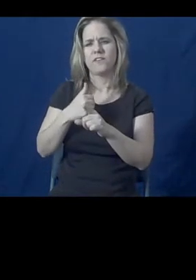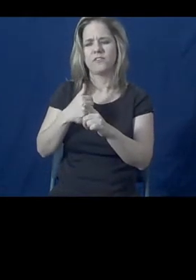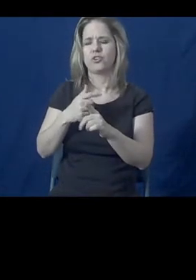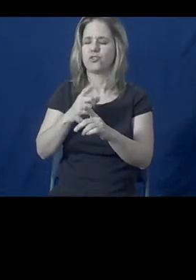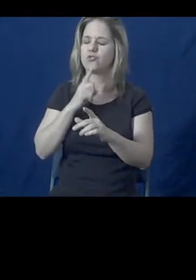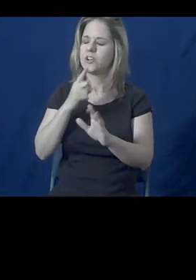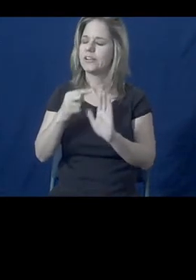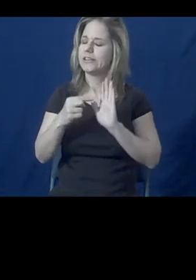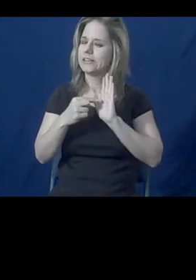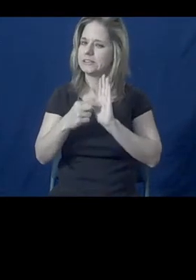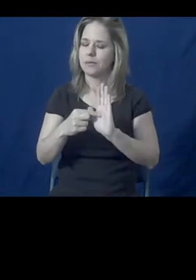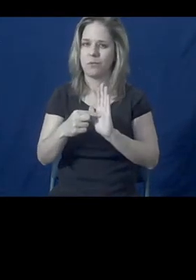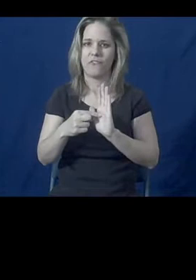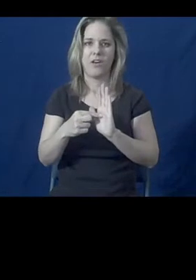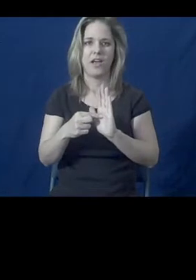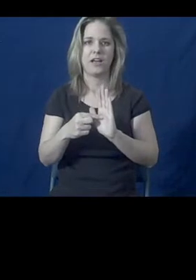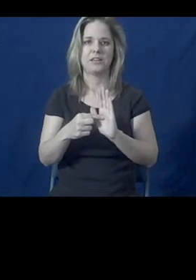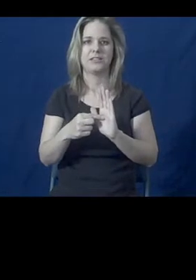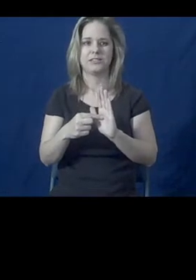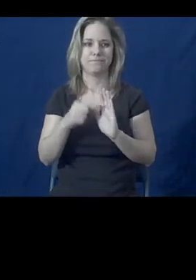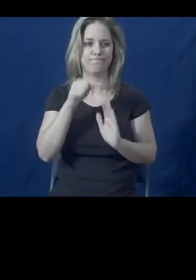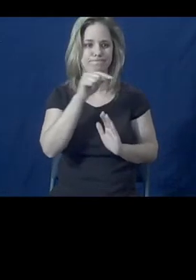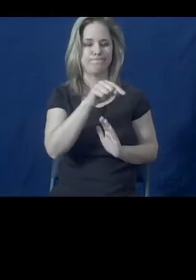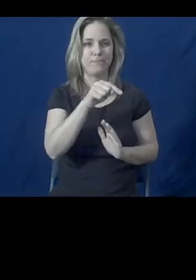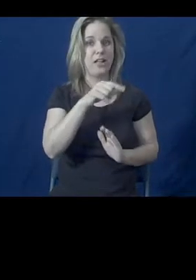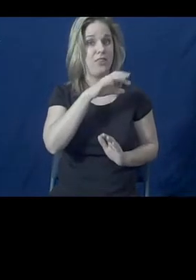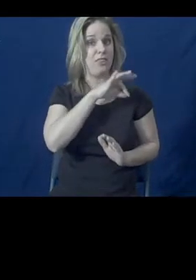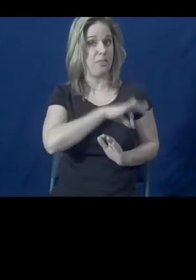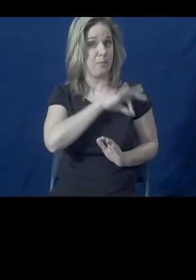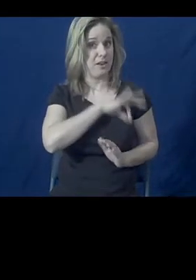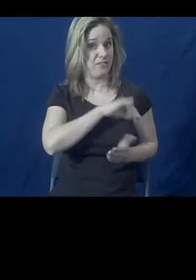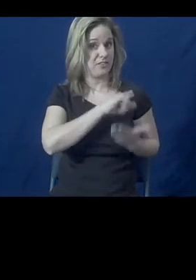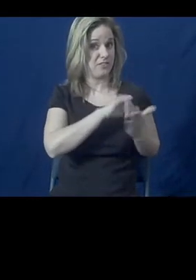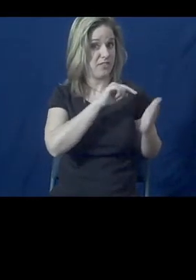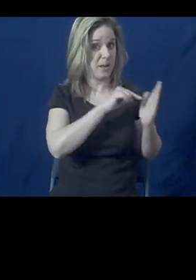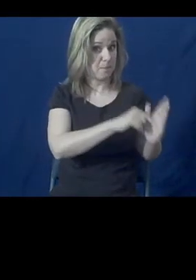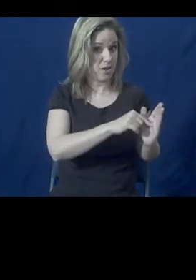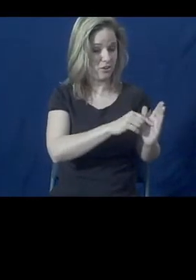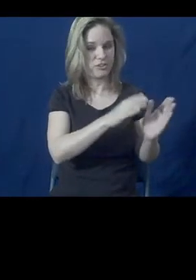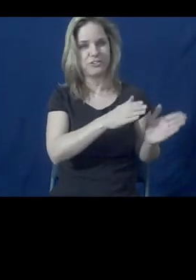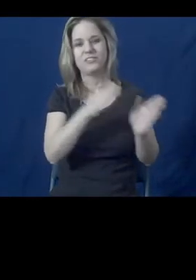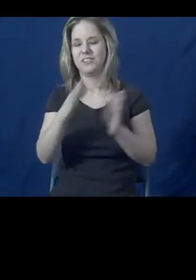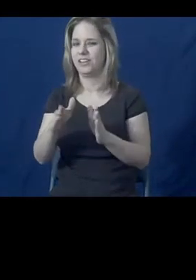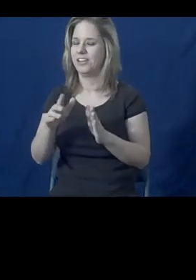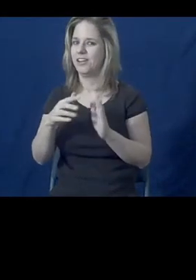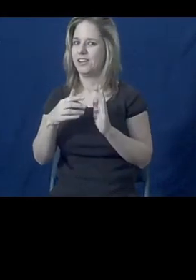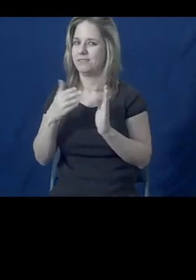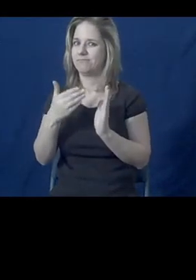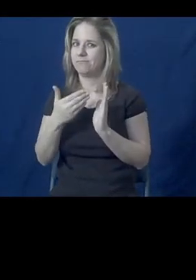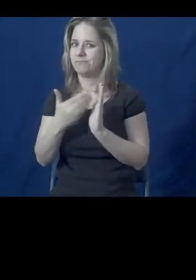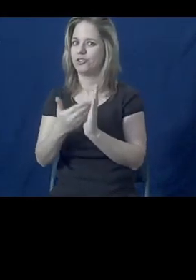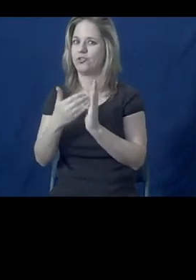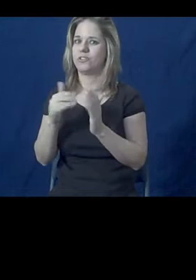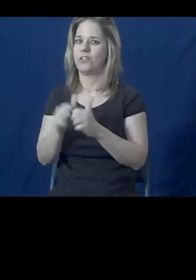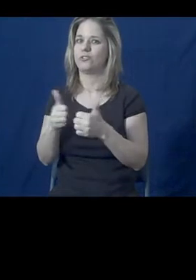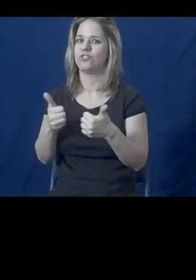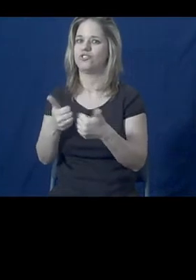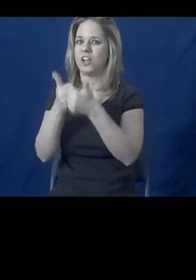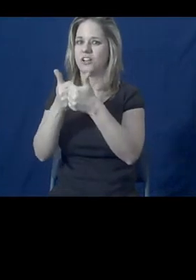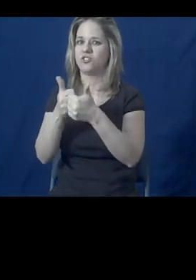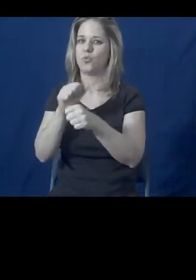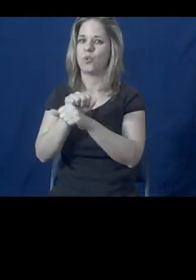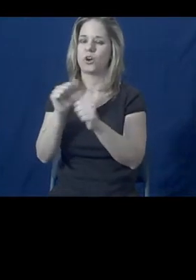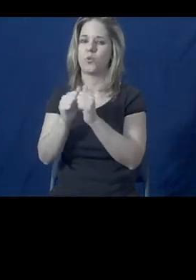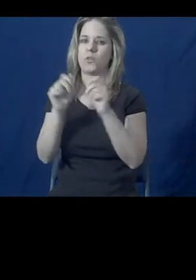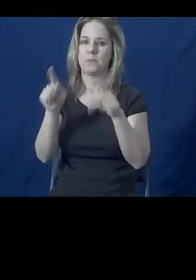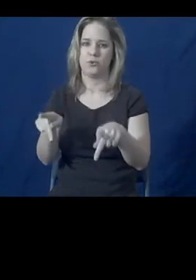exemplifies both the benefits of the model and also the challenges of working with a